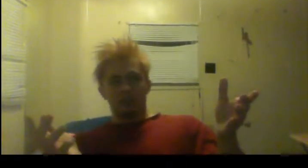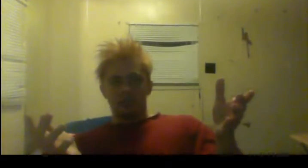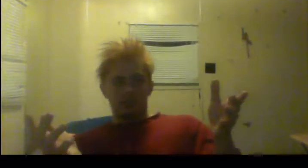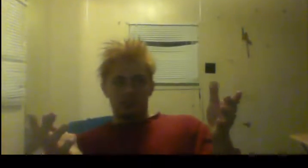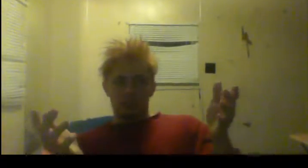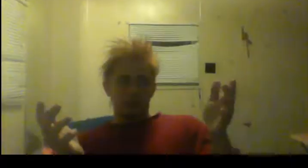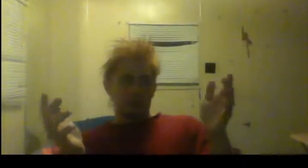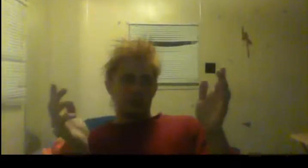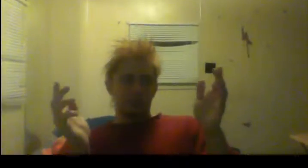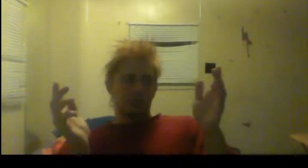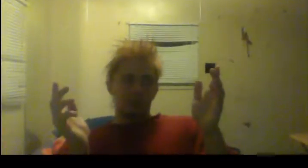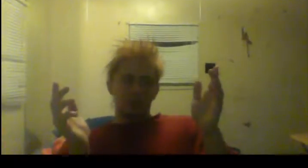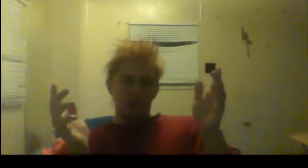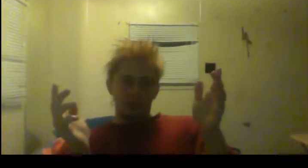just, you know,